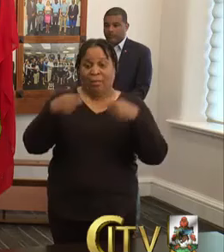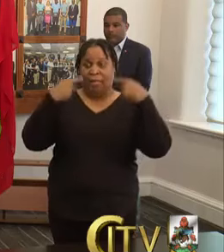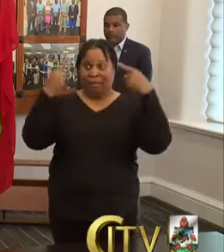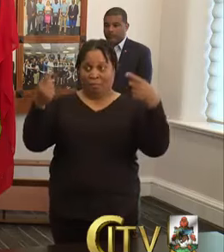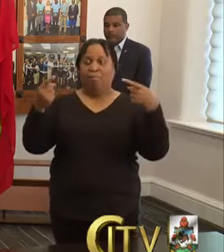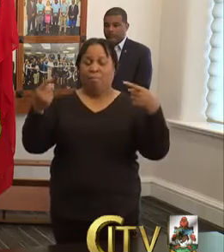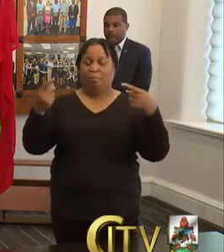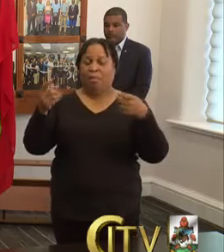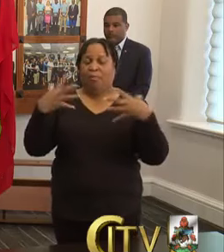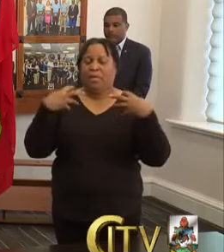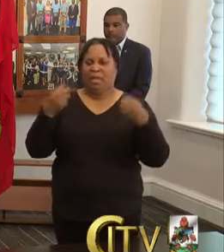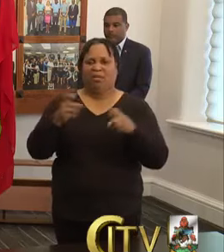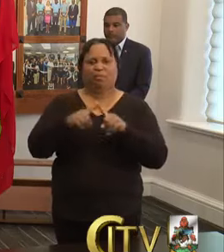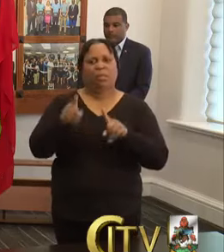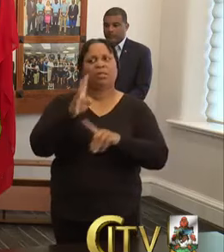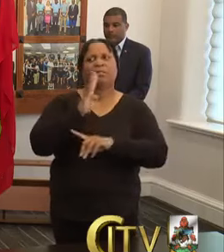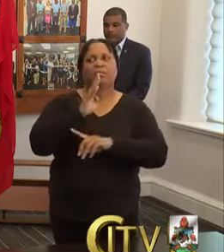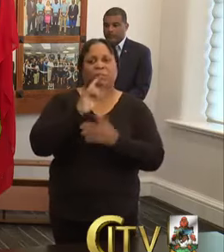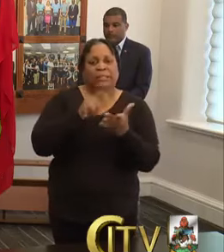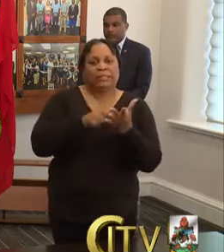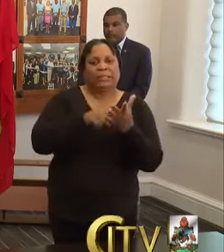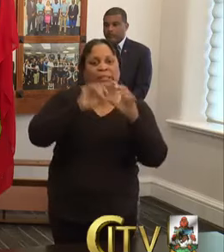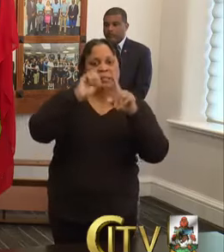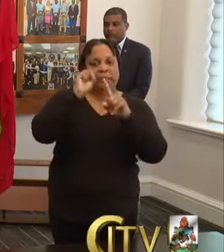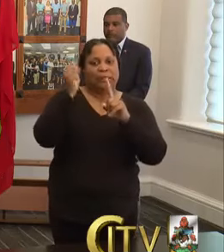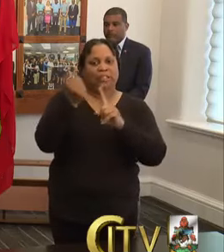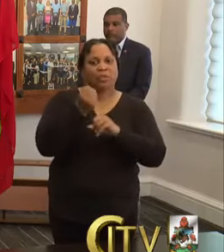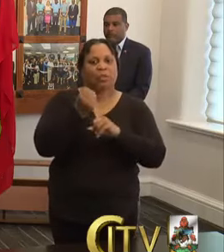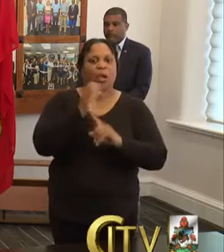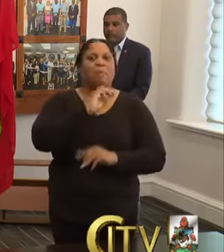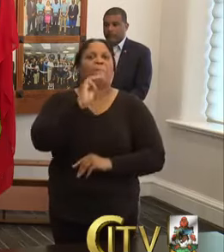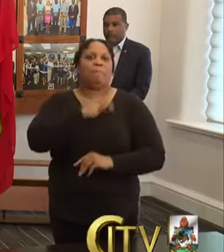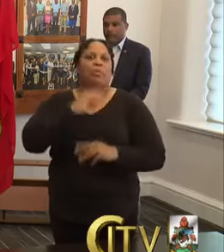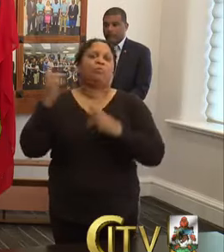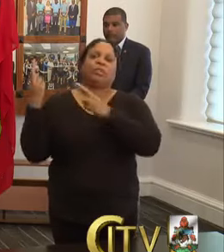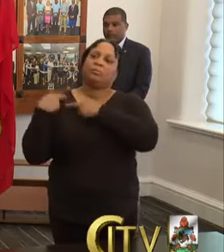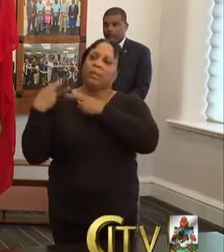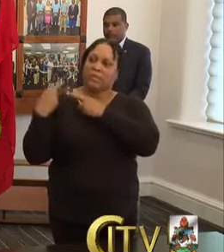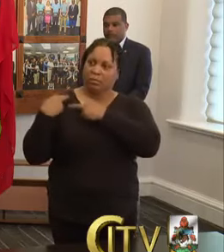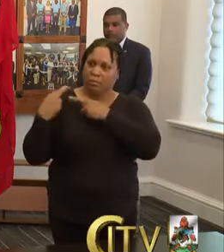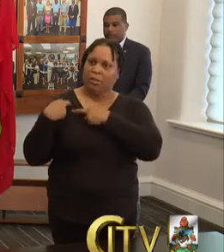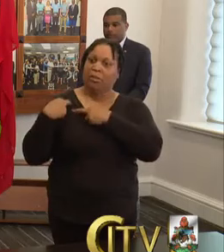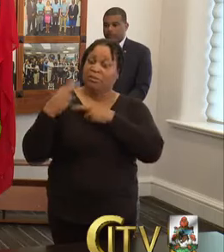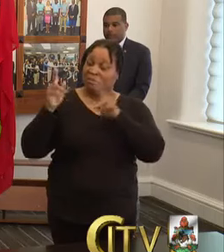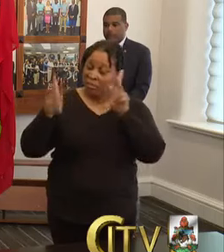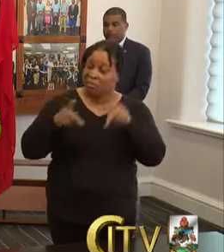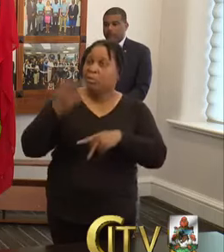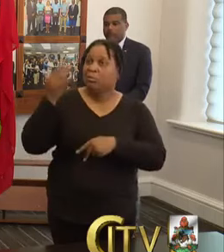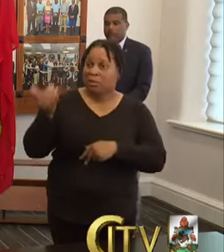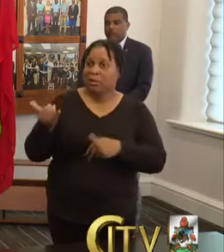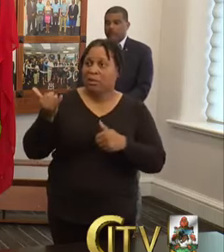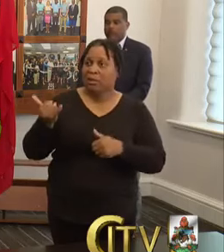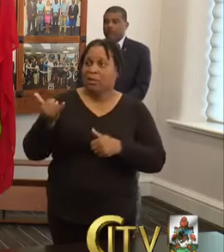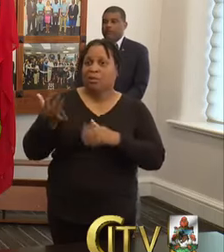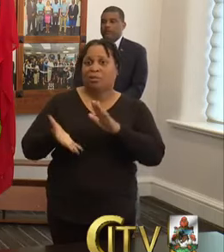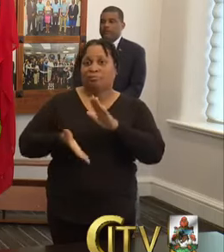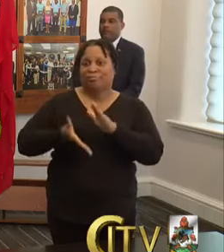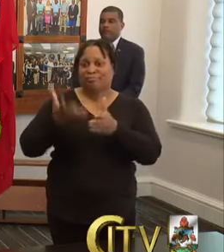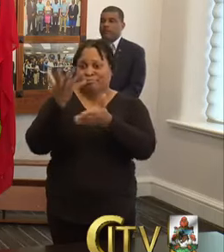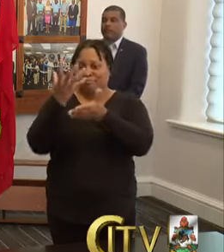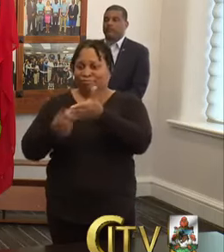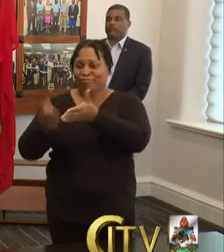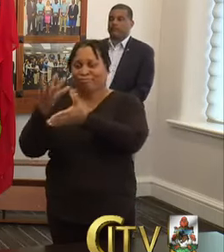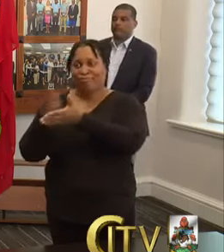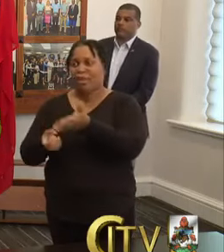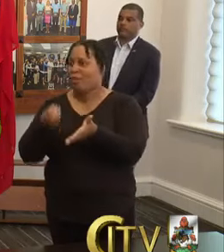to, again, speak to this issue of our moral responsibility. There are Vernudians overseas that are running out of food, and